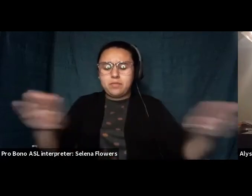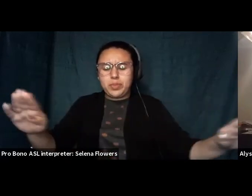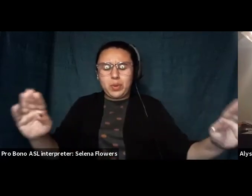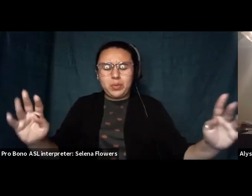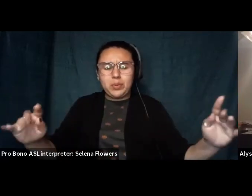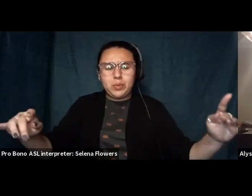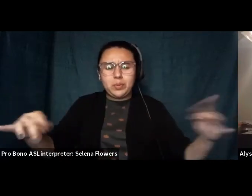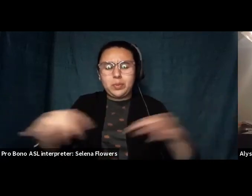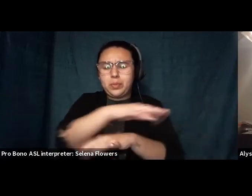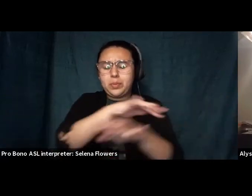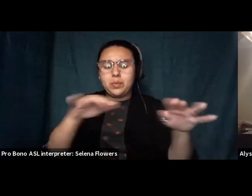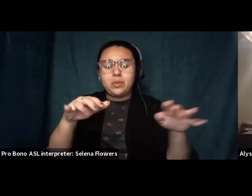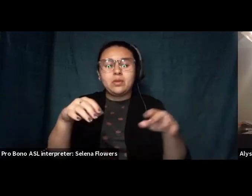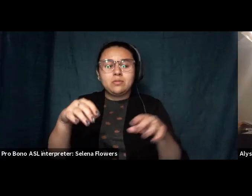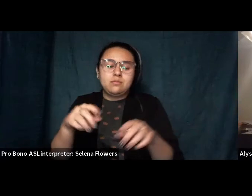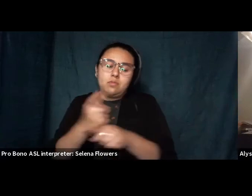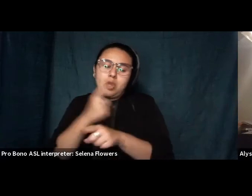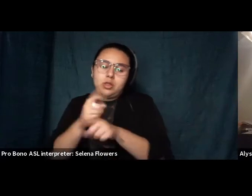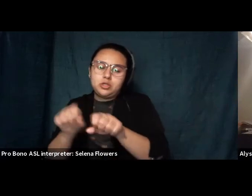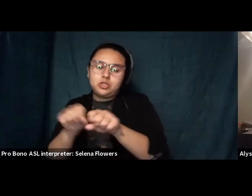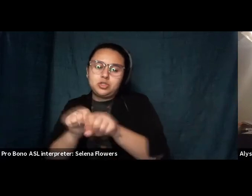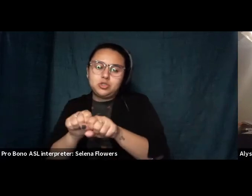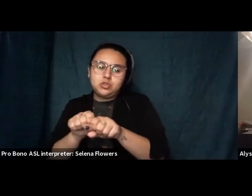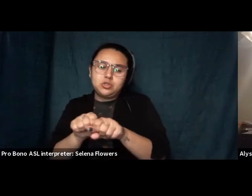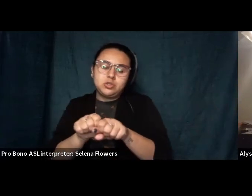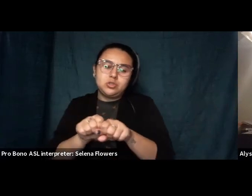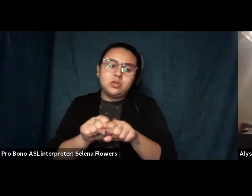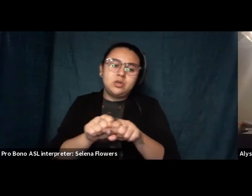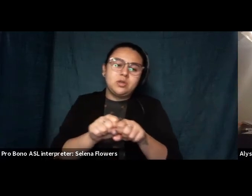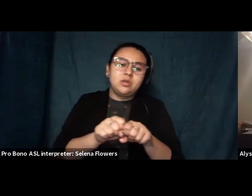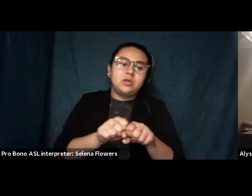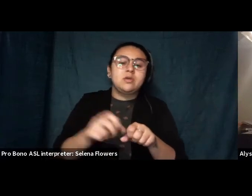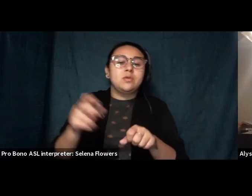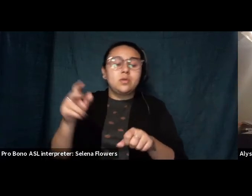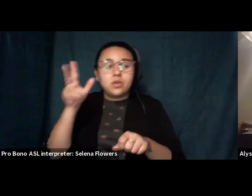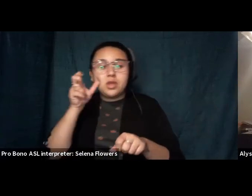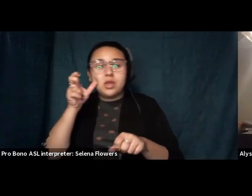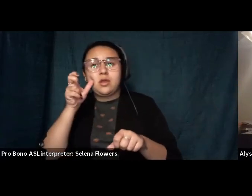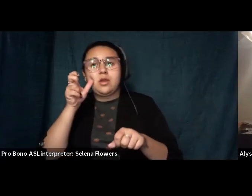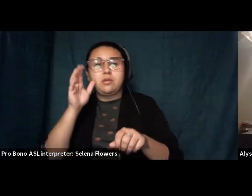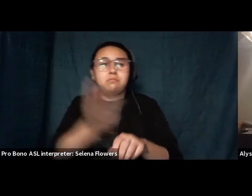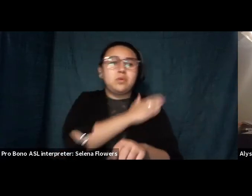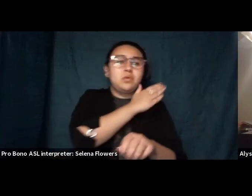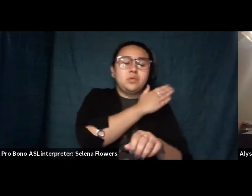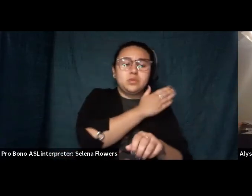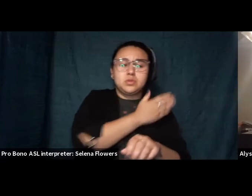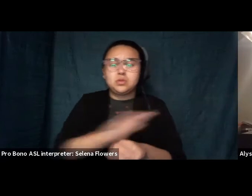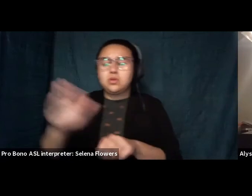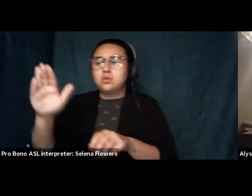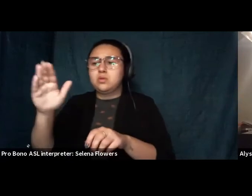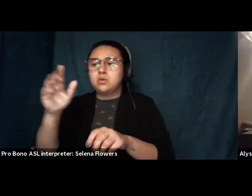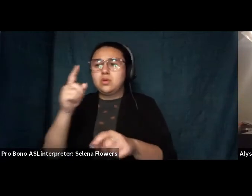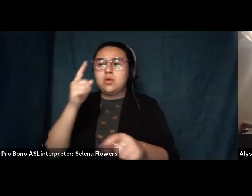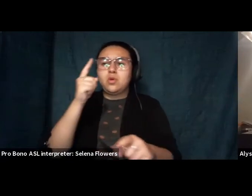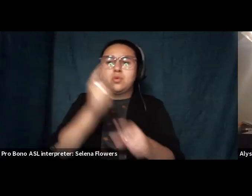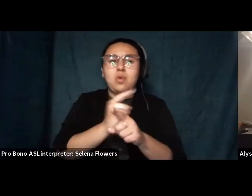in tennis shoes and the thrumming f a sharp g sharp c sharp chords hit just the right synapses